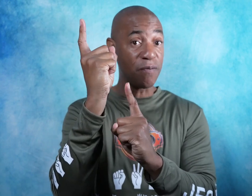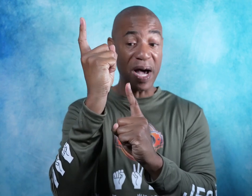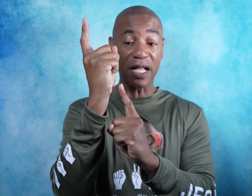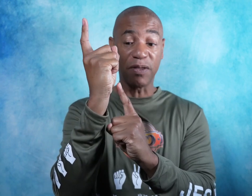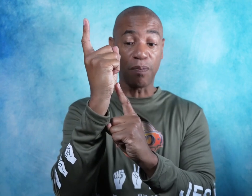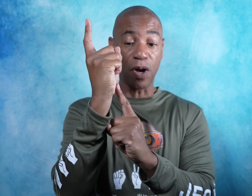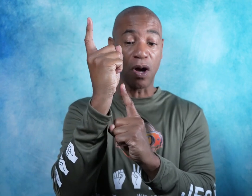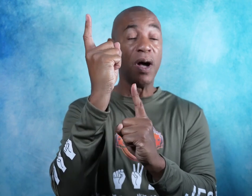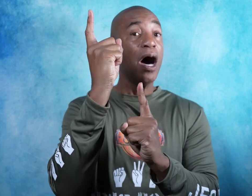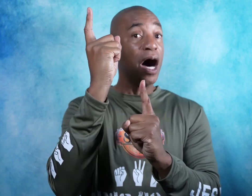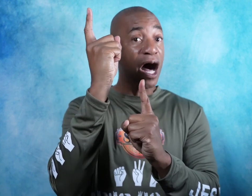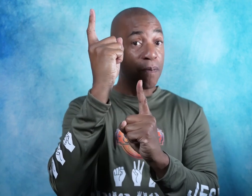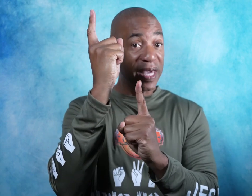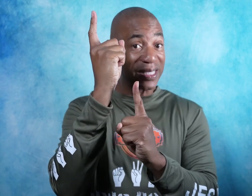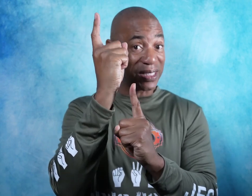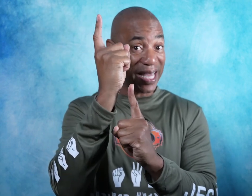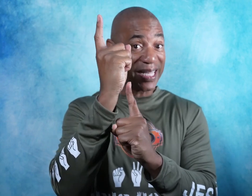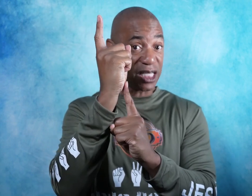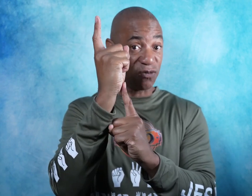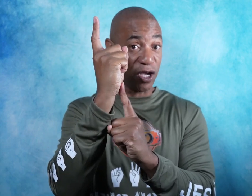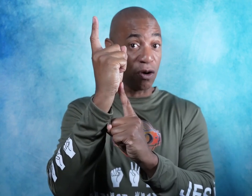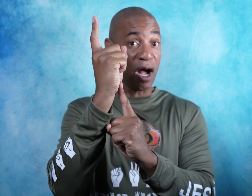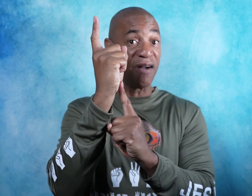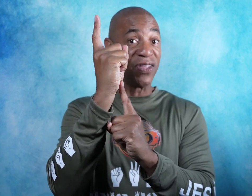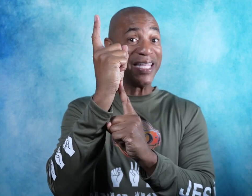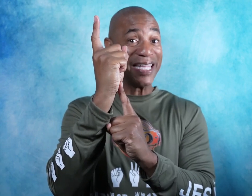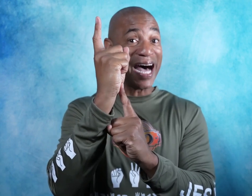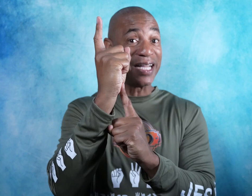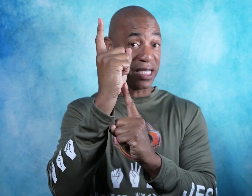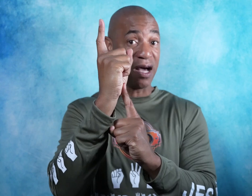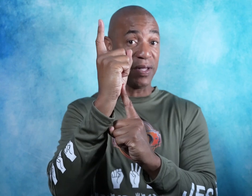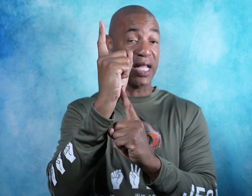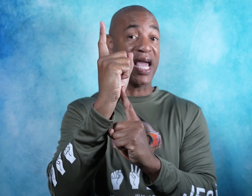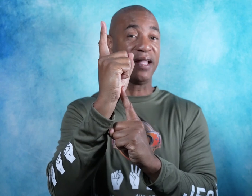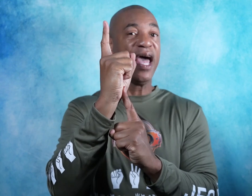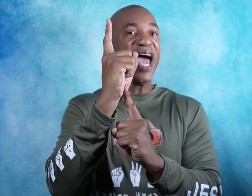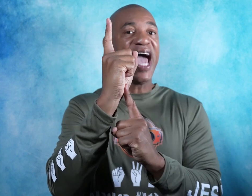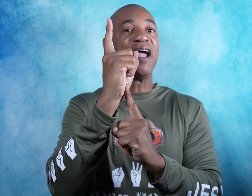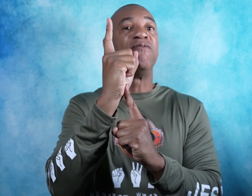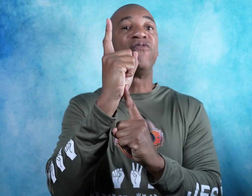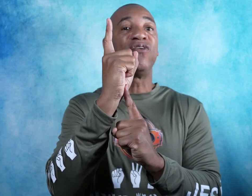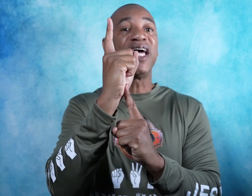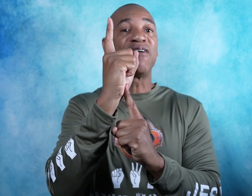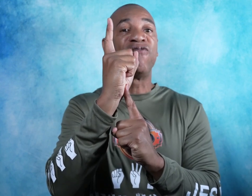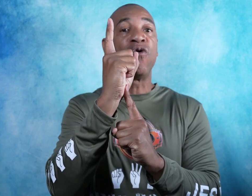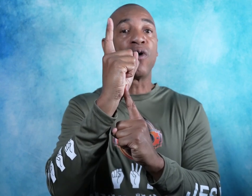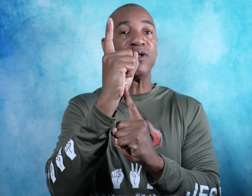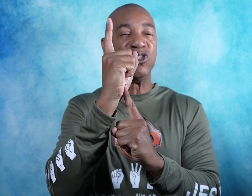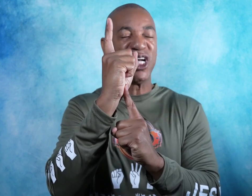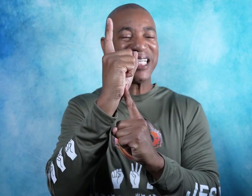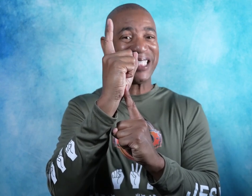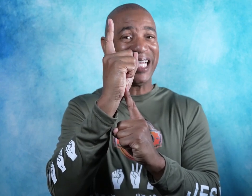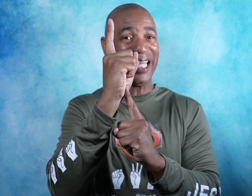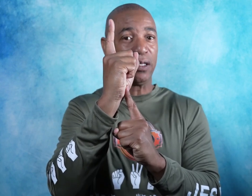bottom of the palm, up against the index finger of the non-dominant hand, and flick forward just a little.